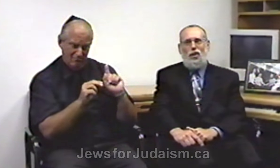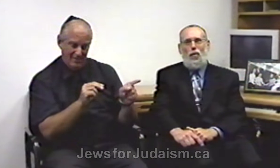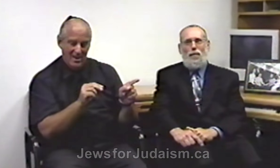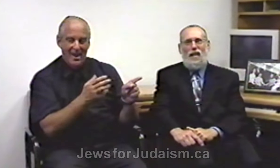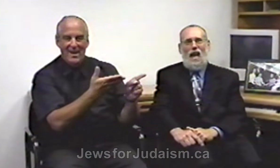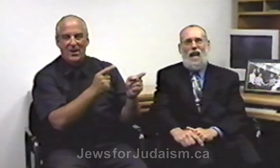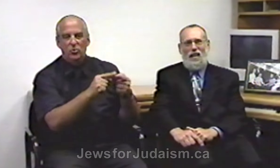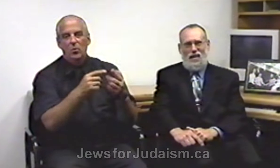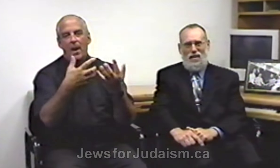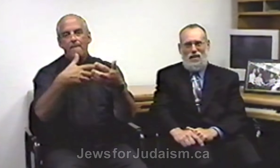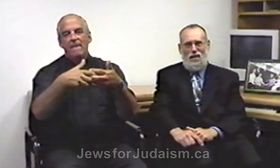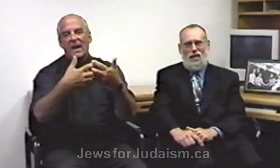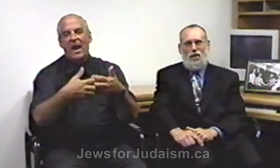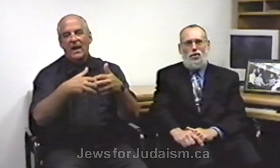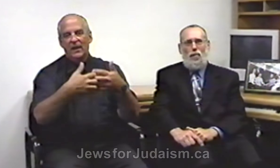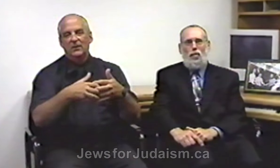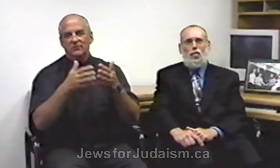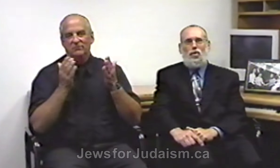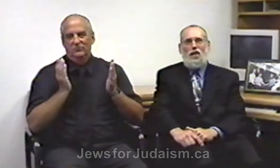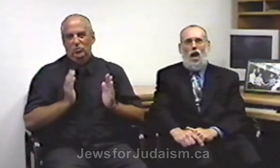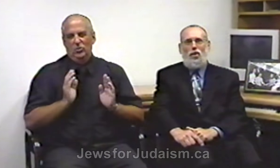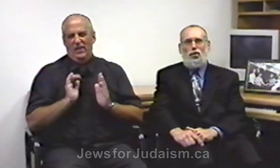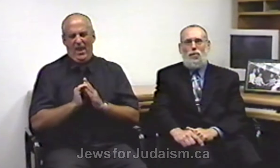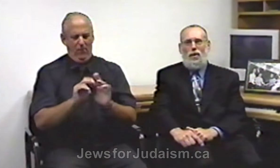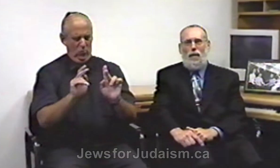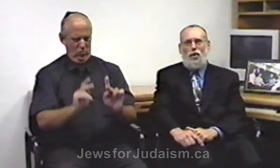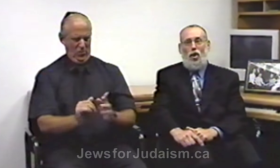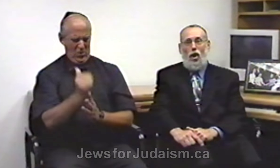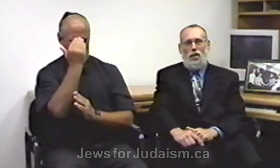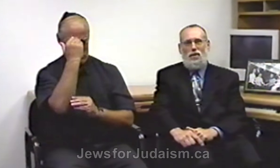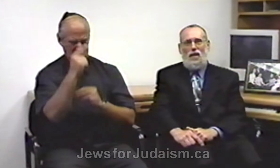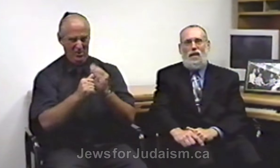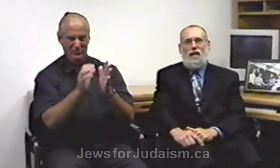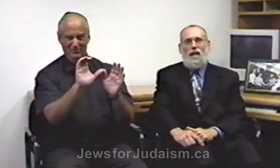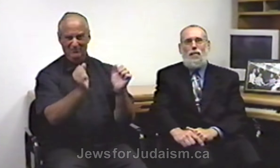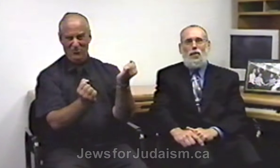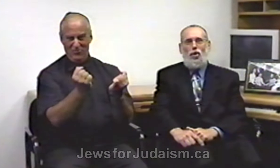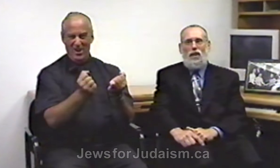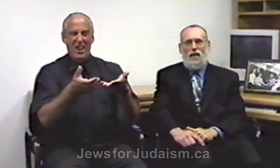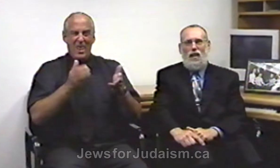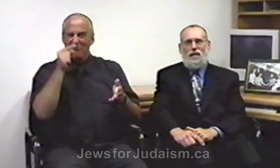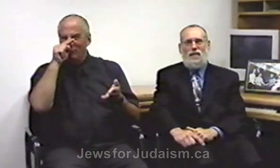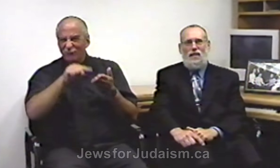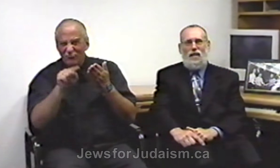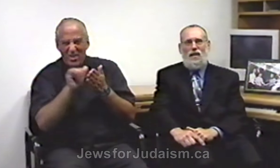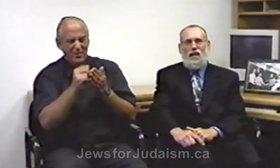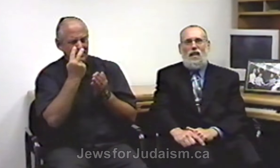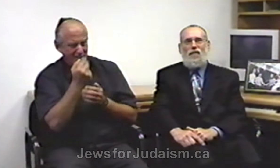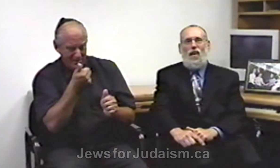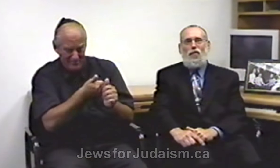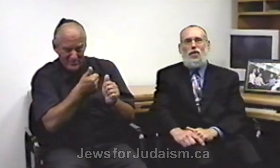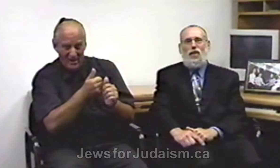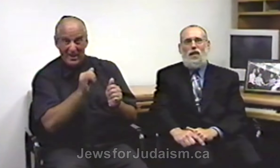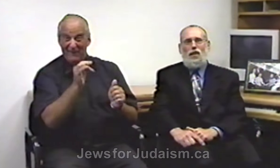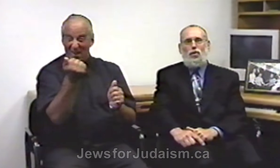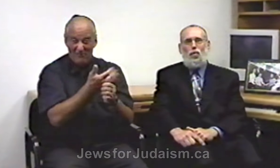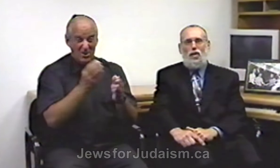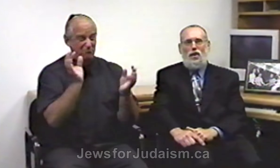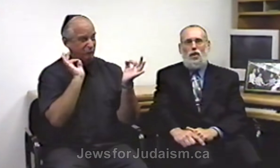it to a mechanic someone who is knowledgeable about cars let him look at it and see if everything is really